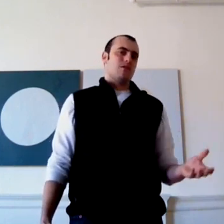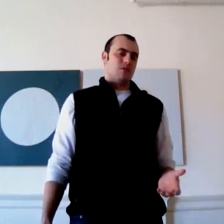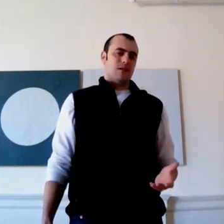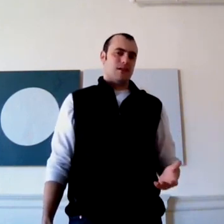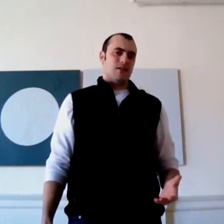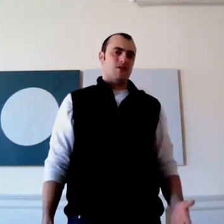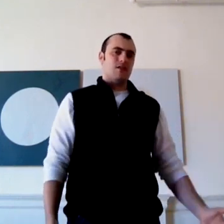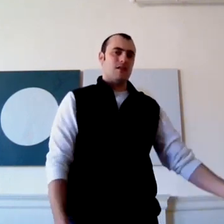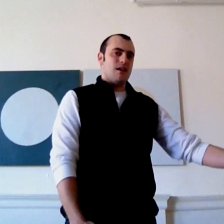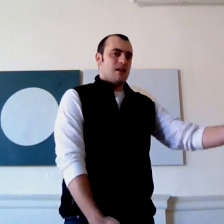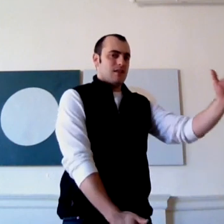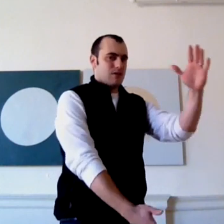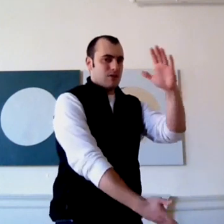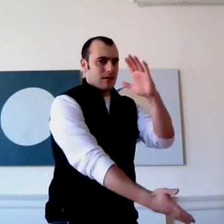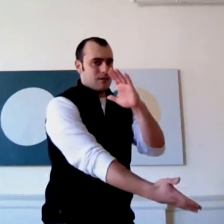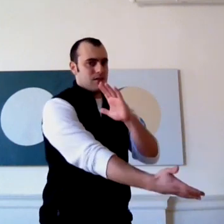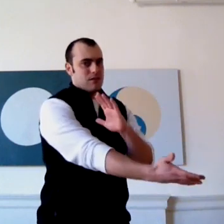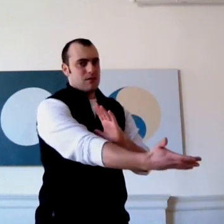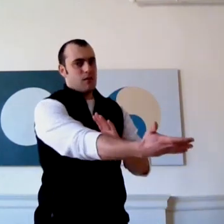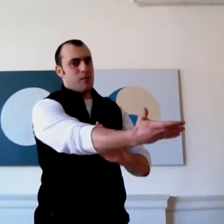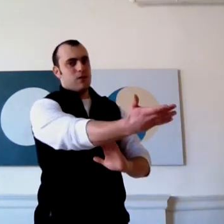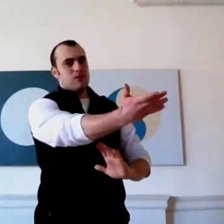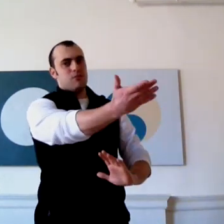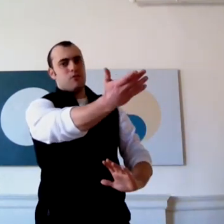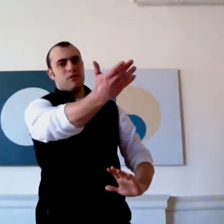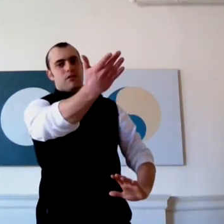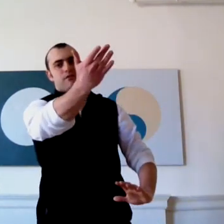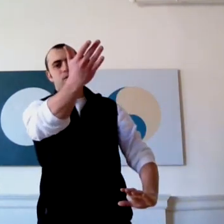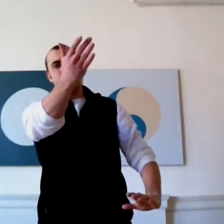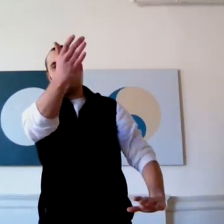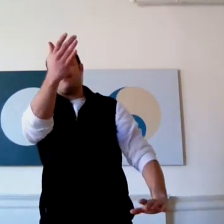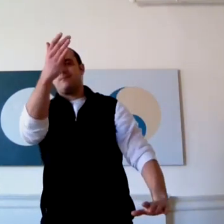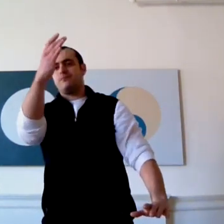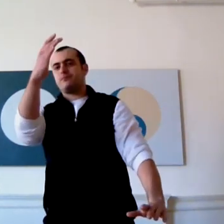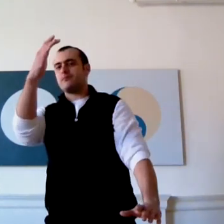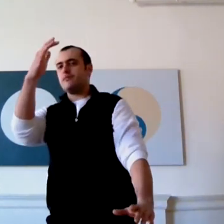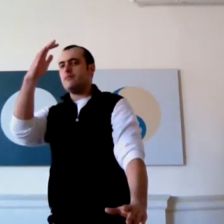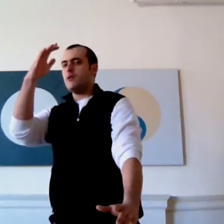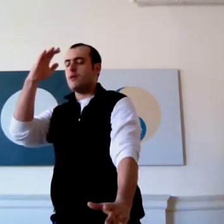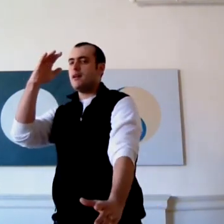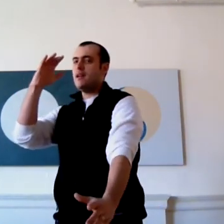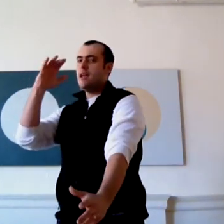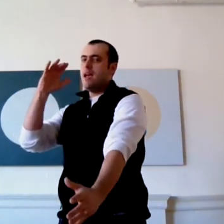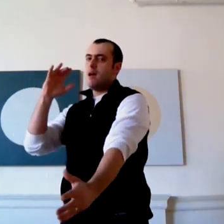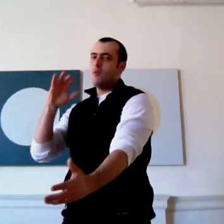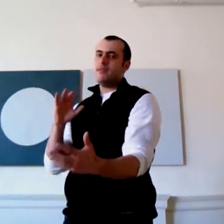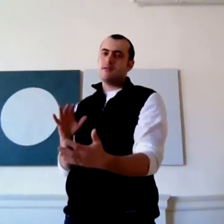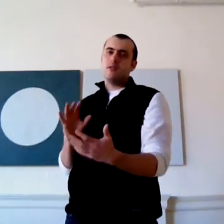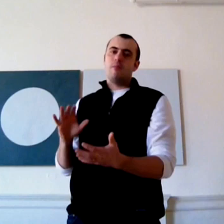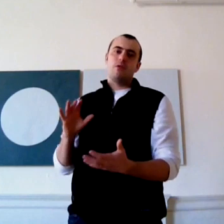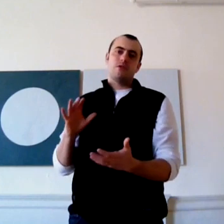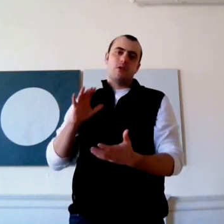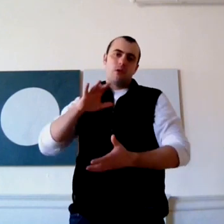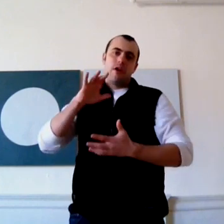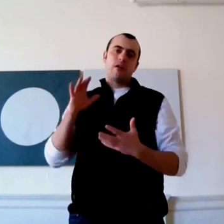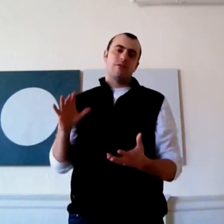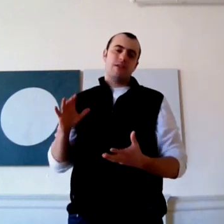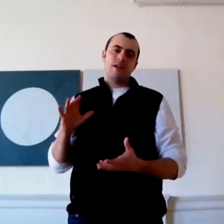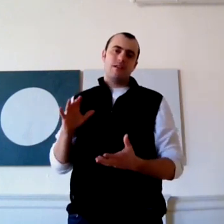doing Tai Chi, they're attracted to the slow motion movement of the form, right? And what the slow motion choreography does